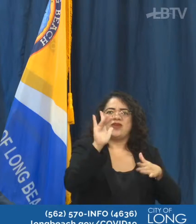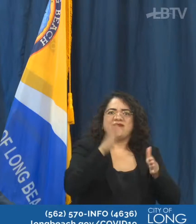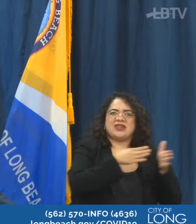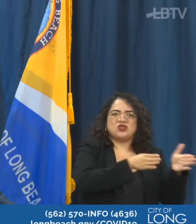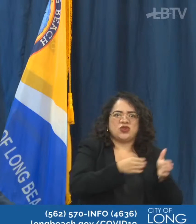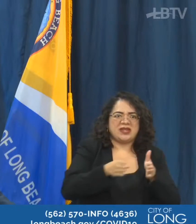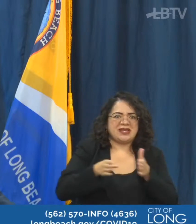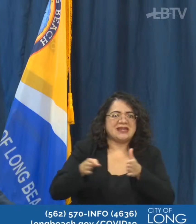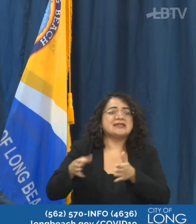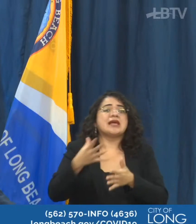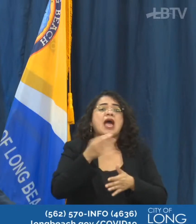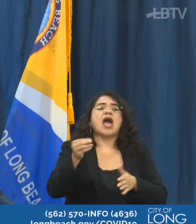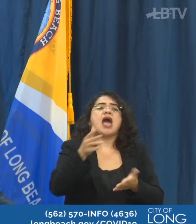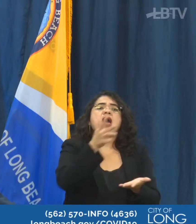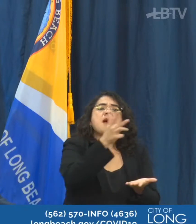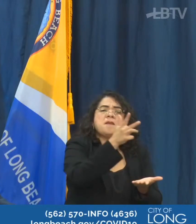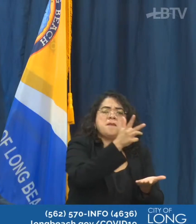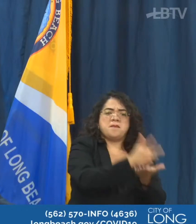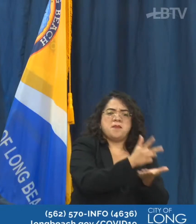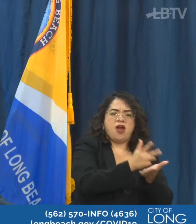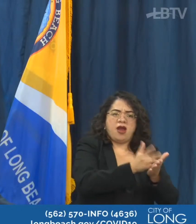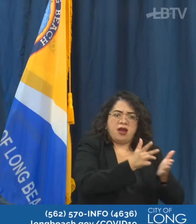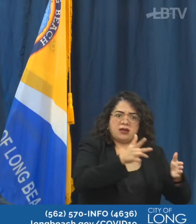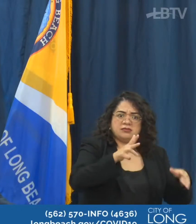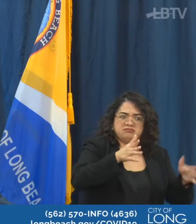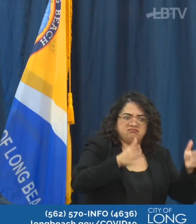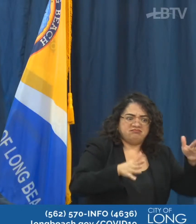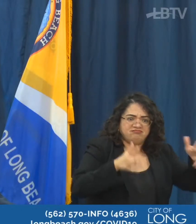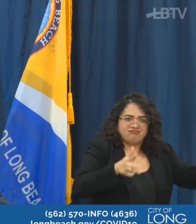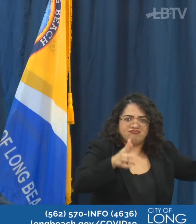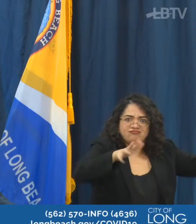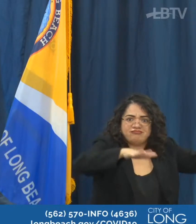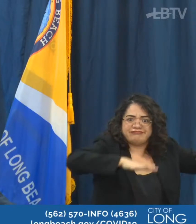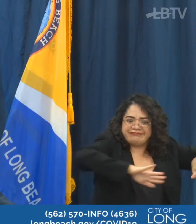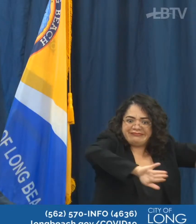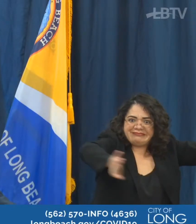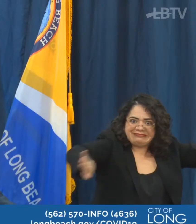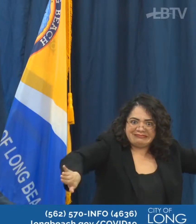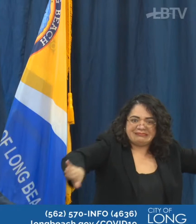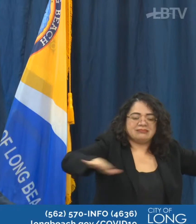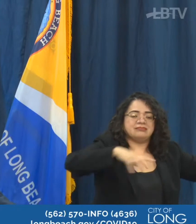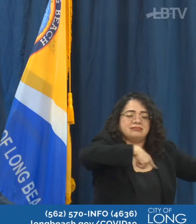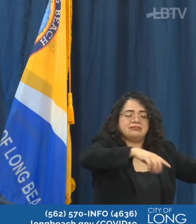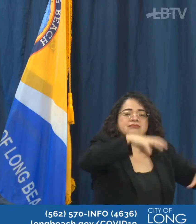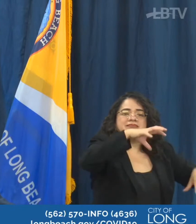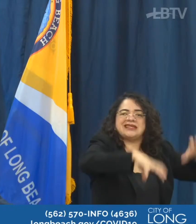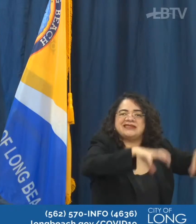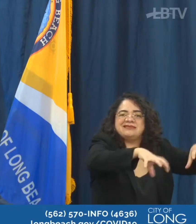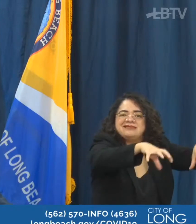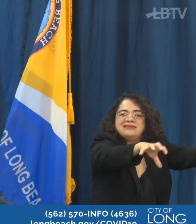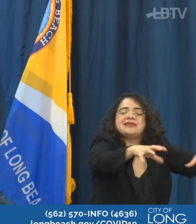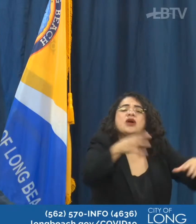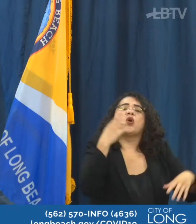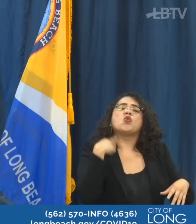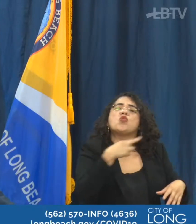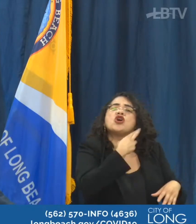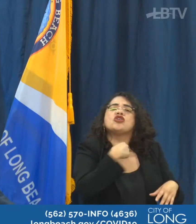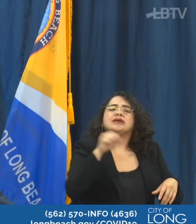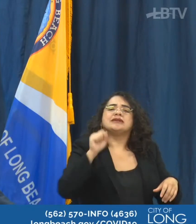for physical distancing, for plaza, for promenades, to create new spaces, for restaurants to be able to expand